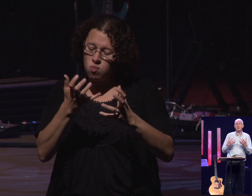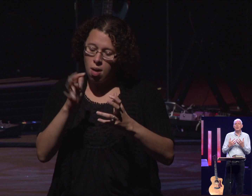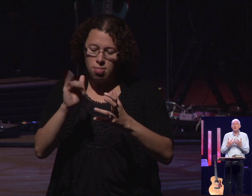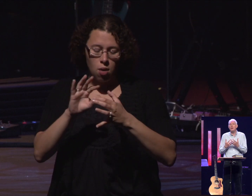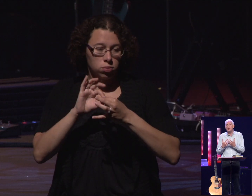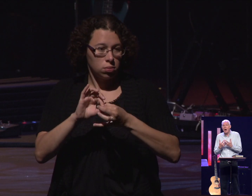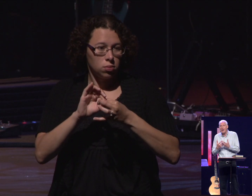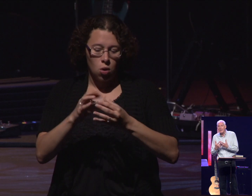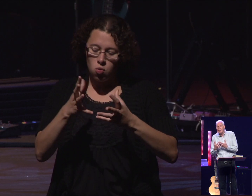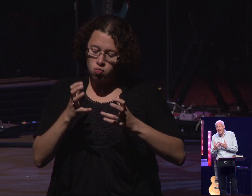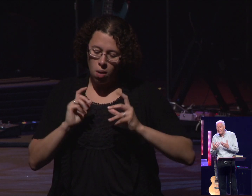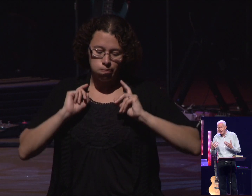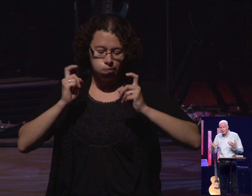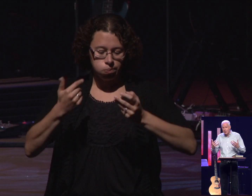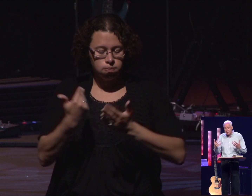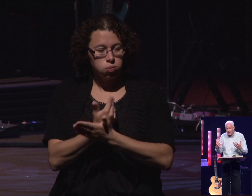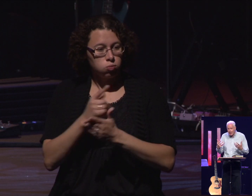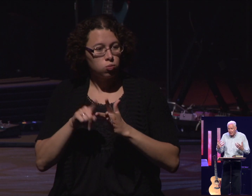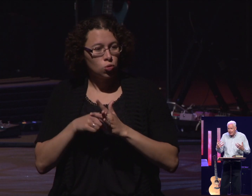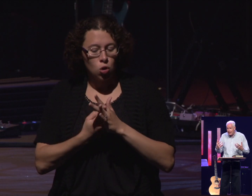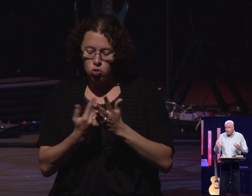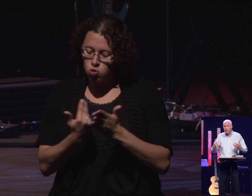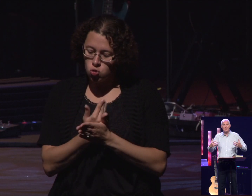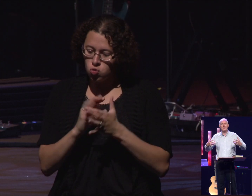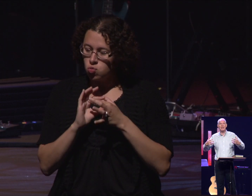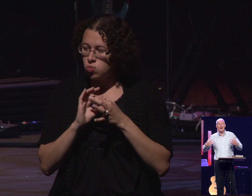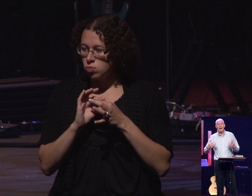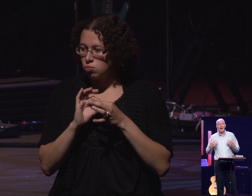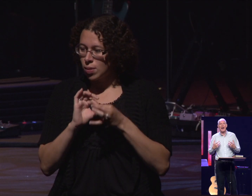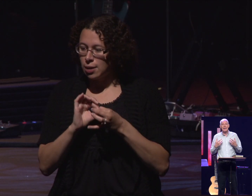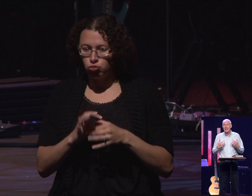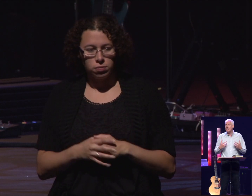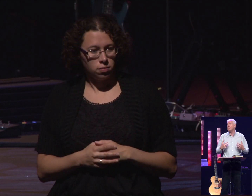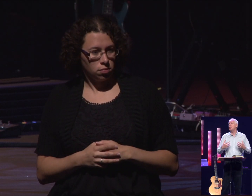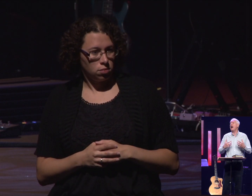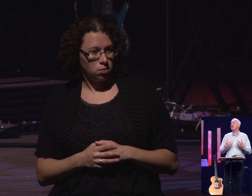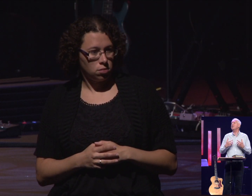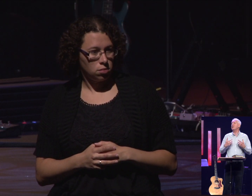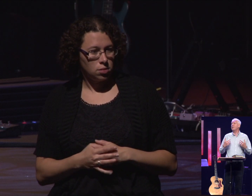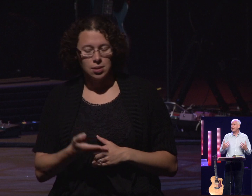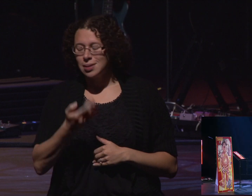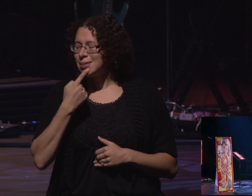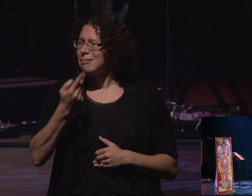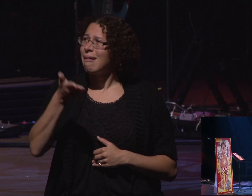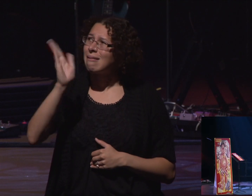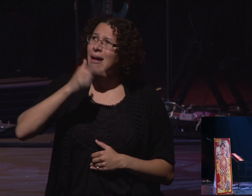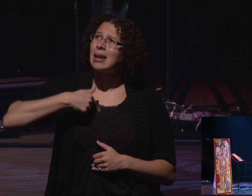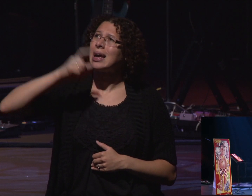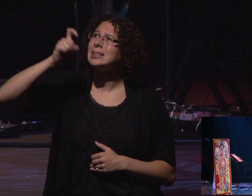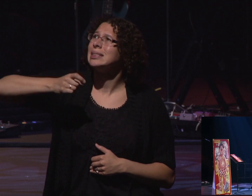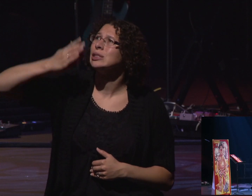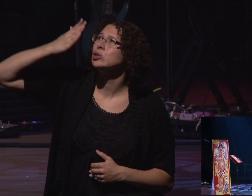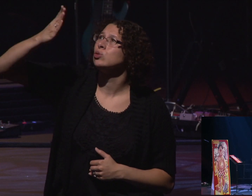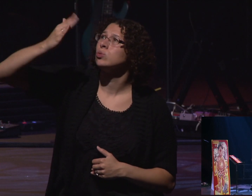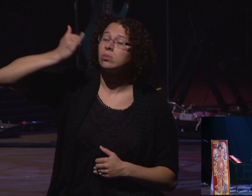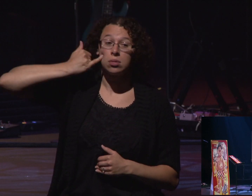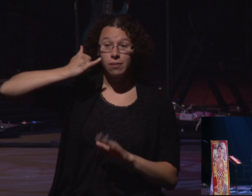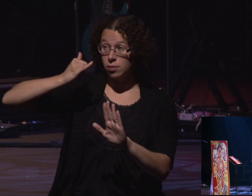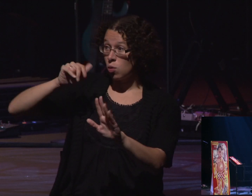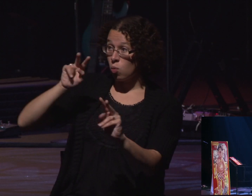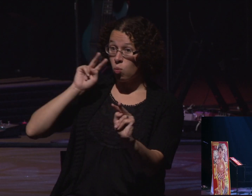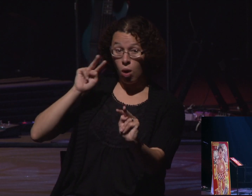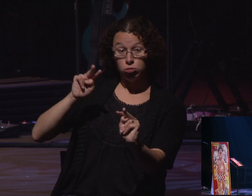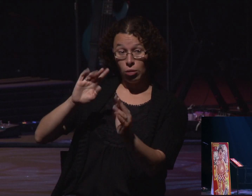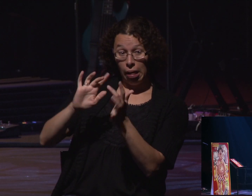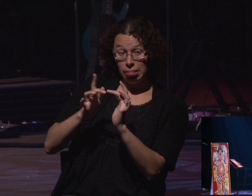give you this new start in your life. And this new start begins first by saying, God, I need you. And you ask for His forgiveness and cleansing. And if you're watching online,